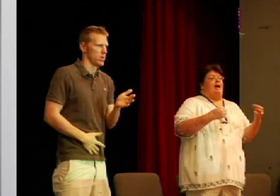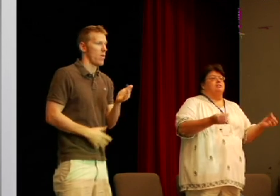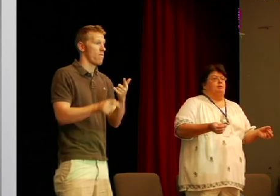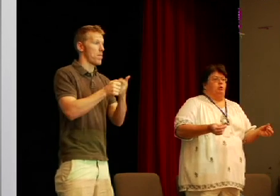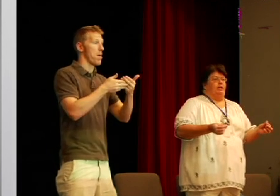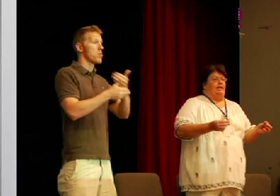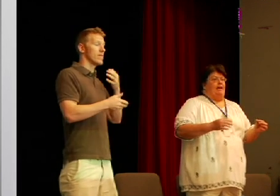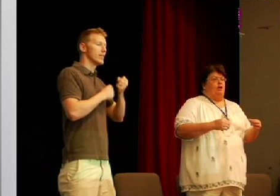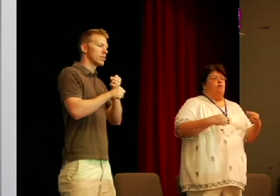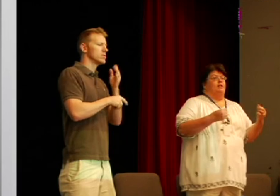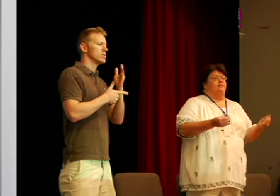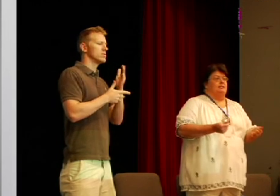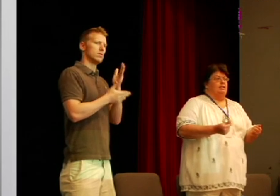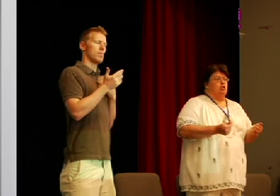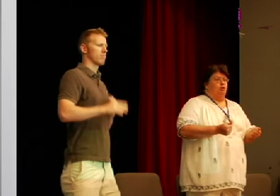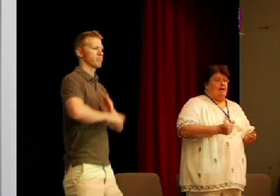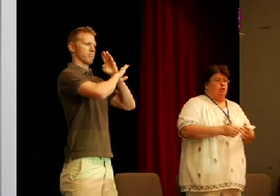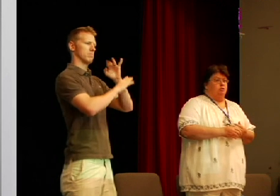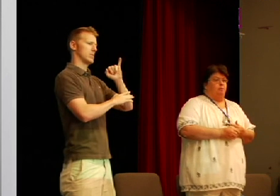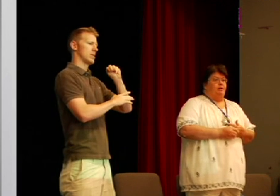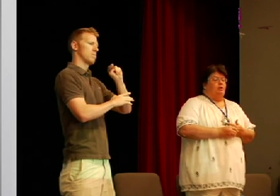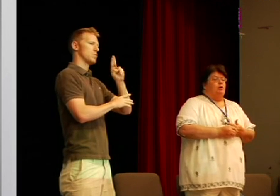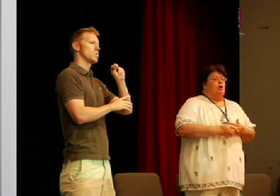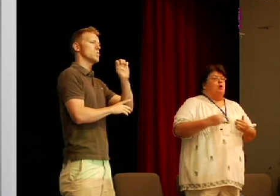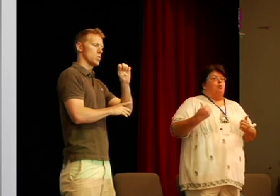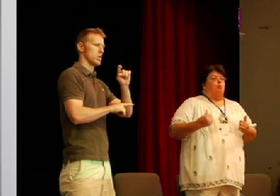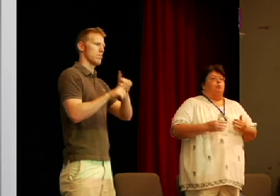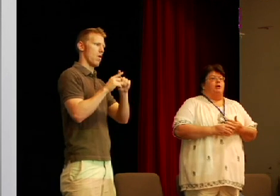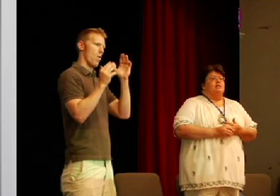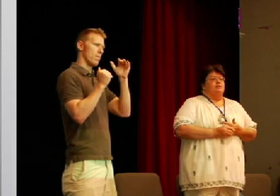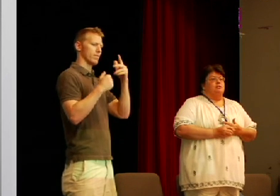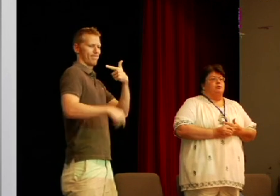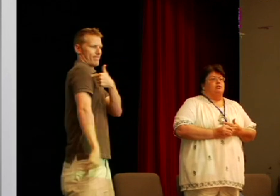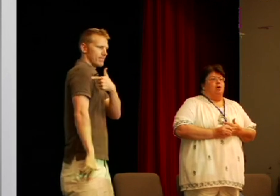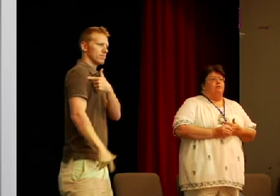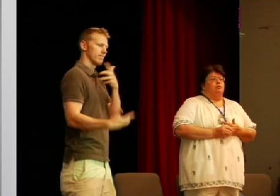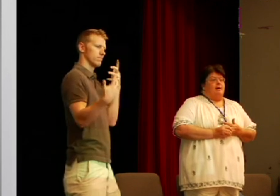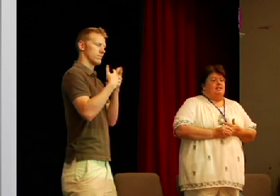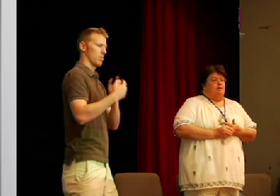have some immunity and then hopefully the vaccine is a good match also one of the differences with the novel or the pandemic